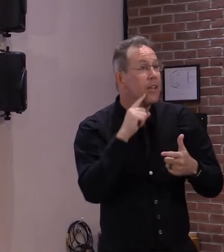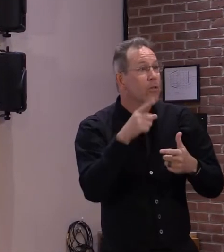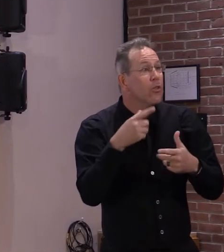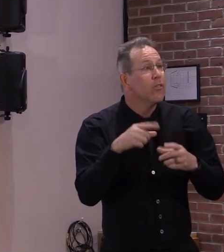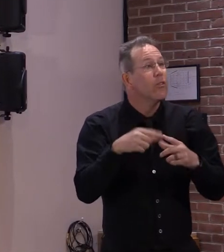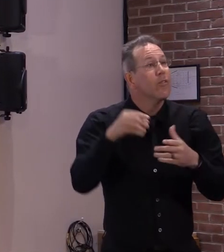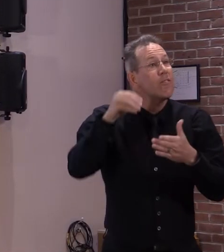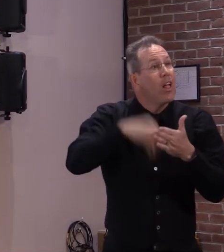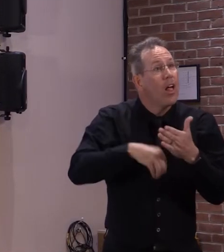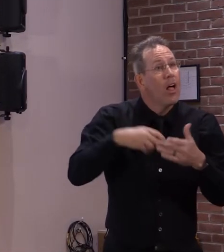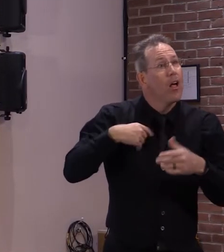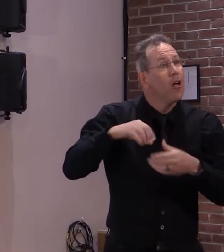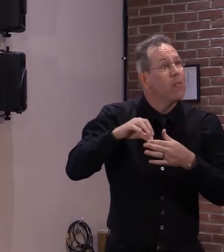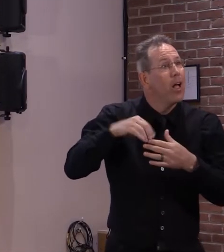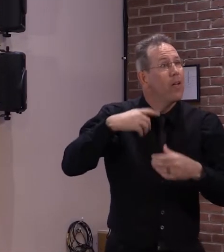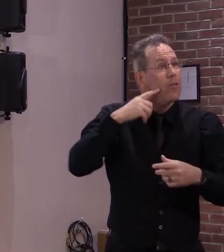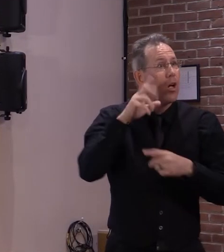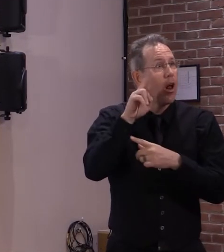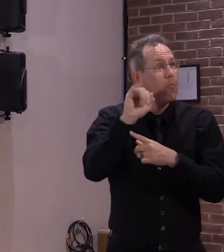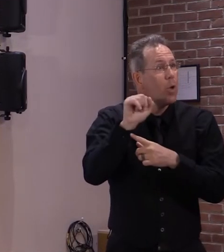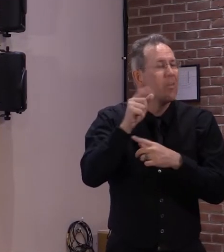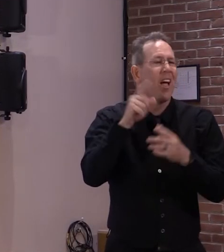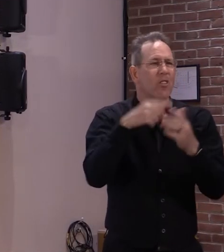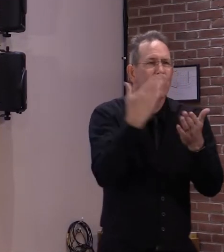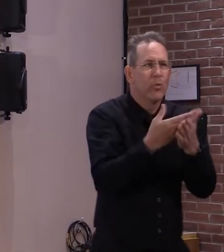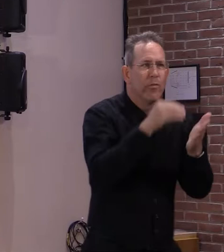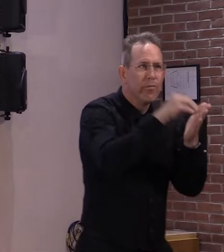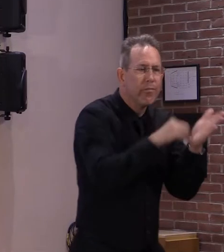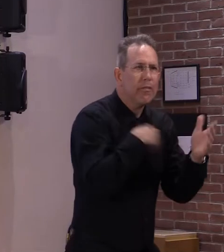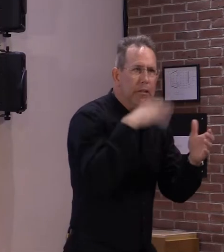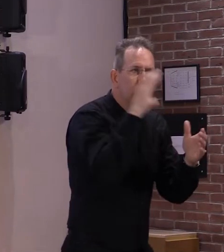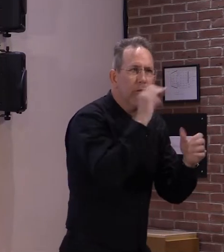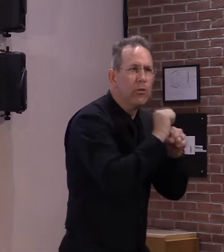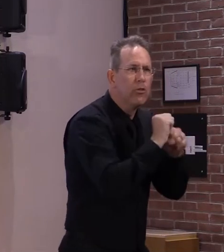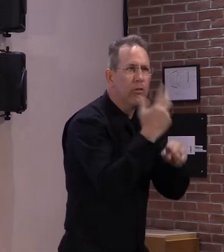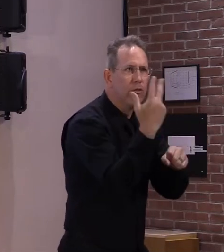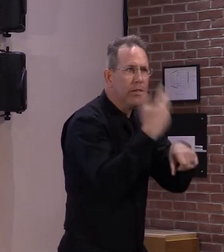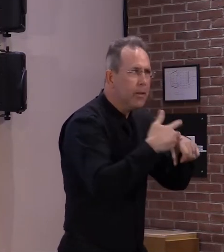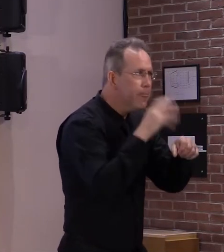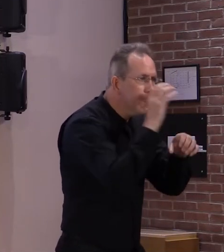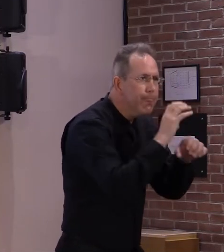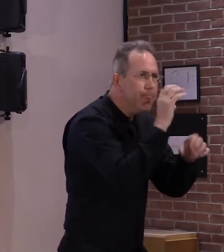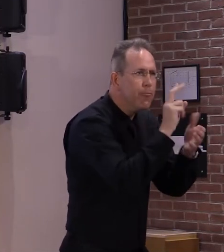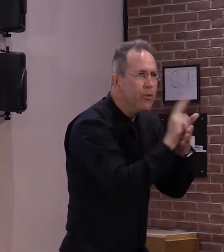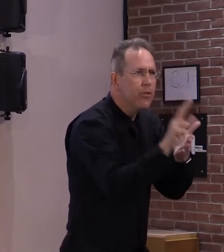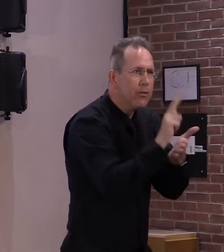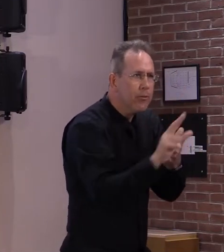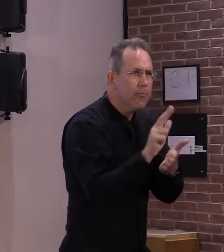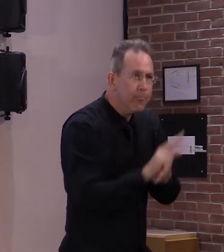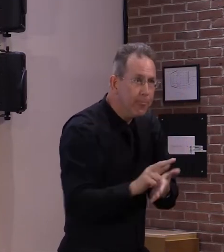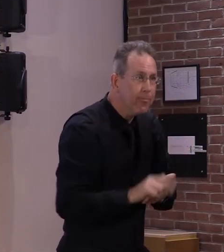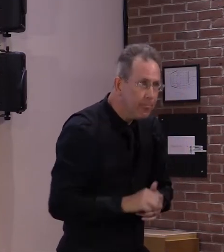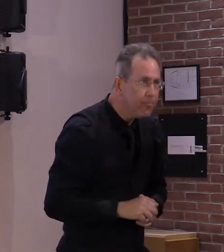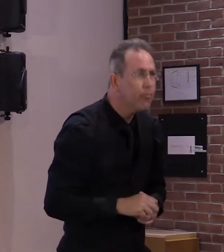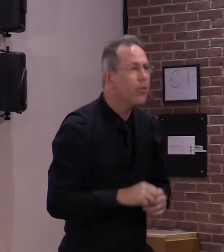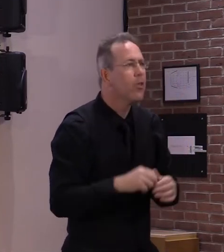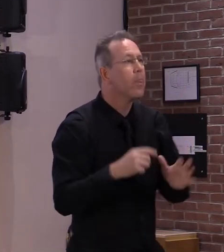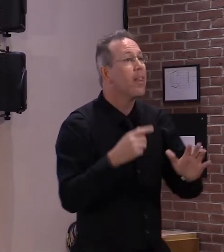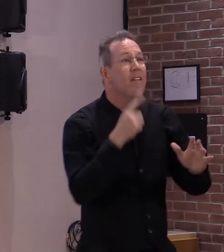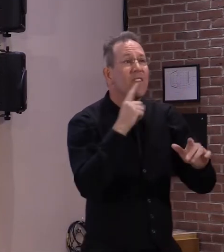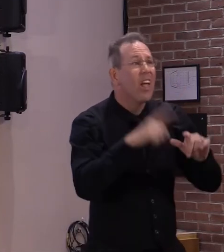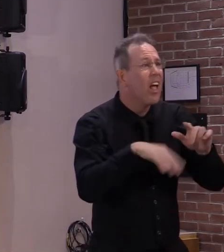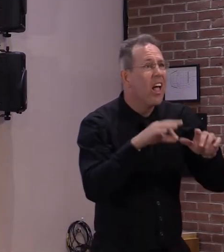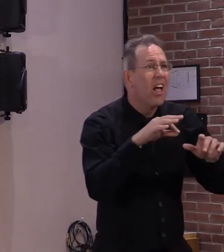who can demonstrate a significant hardship that prevents them from filing online will be provided an alternate means for submitting their work search information.